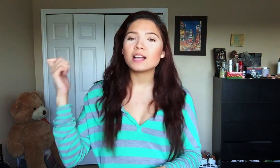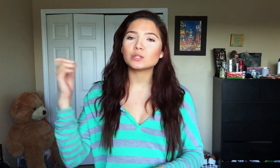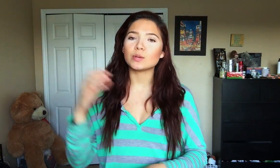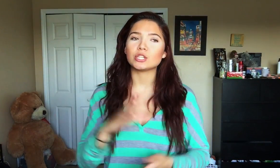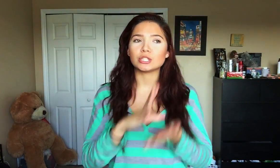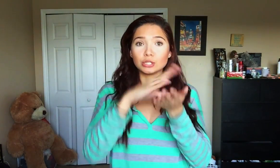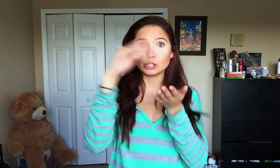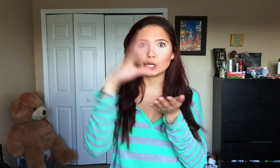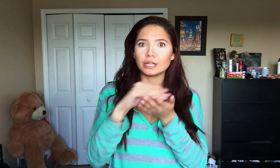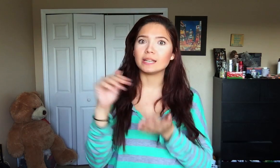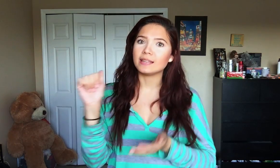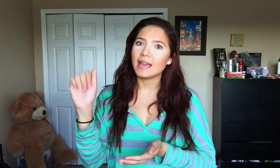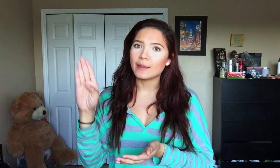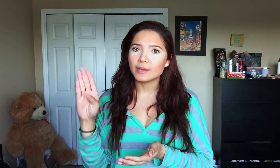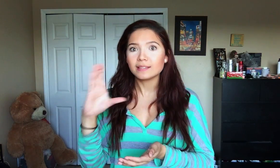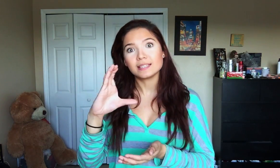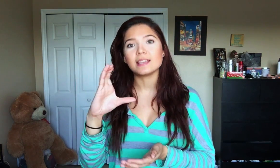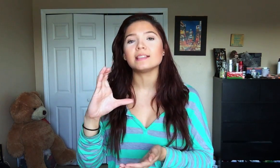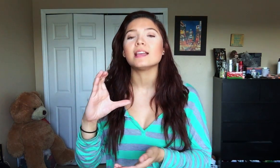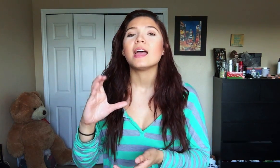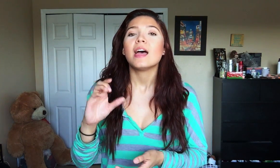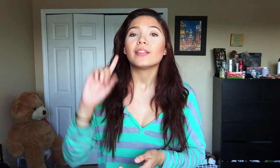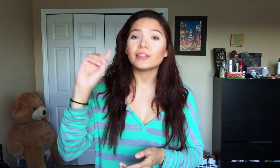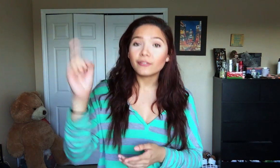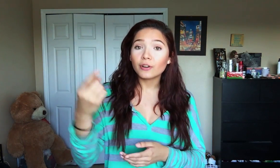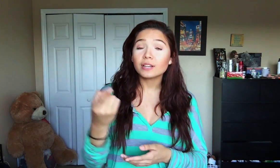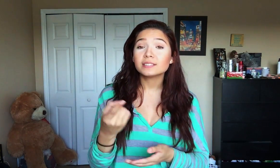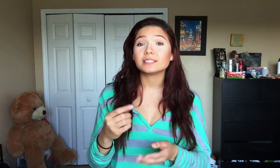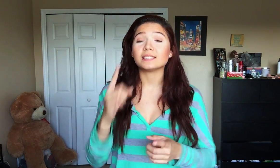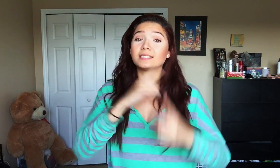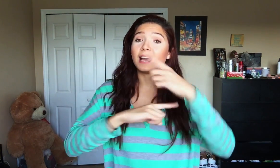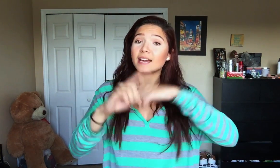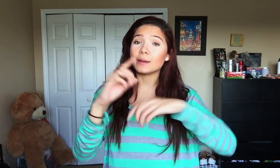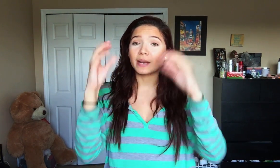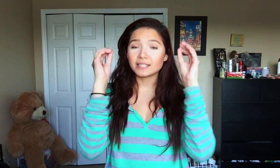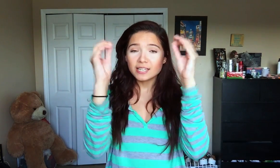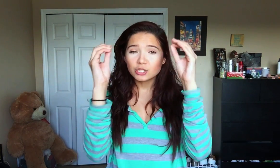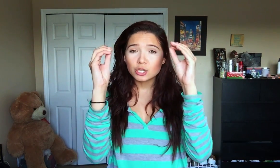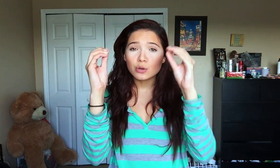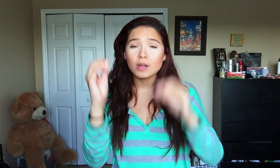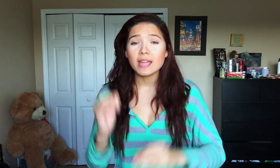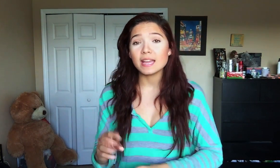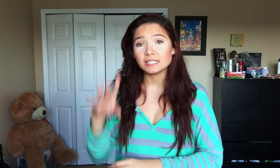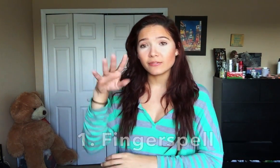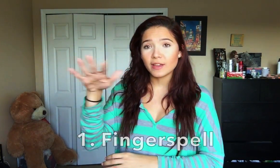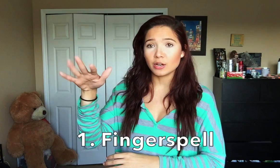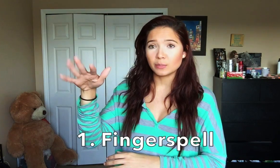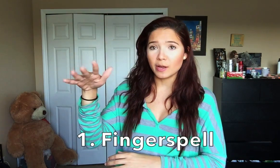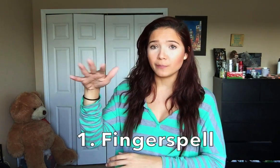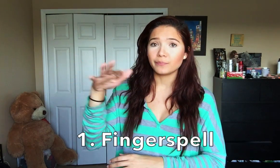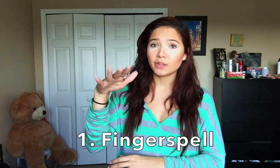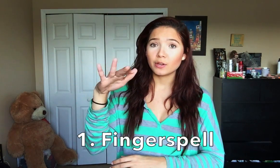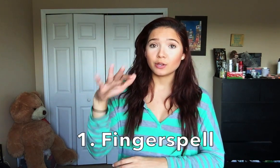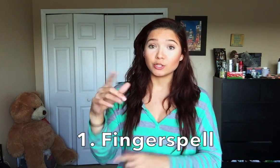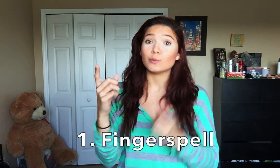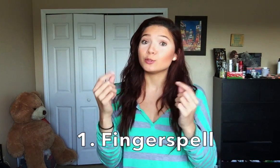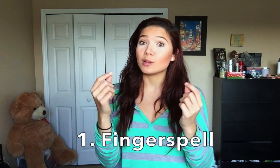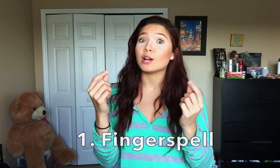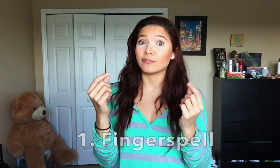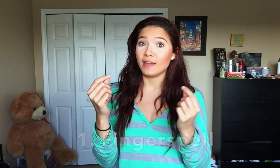we just learned the ABC's the first sign I'm gonna teach you is fingerspell because you will do a lot of